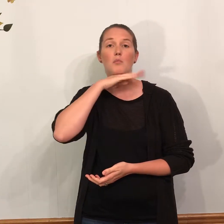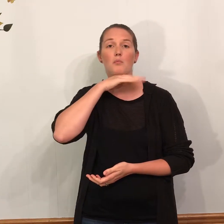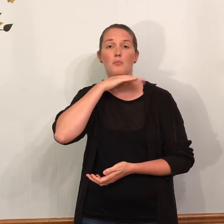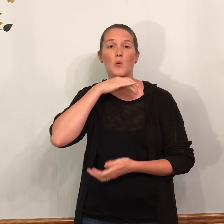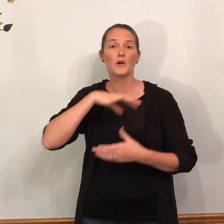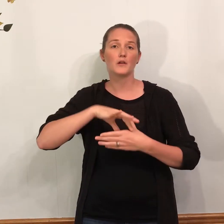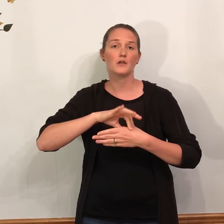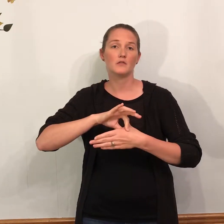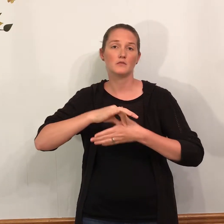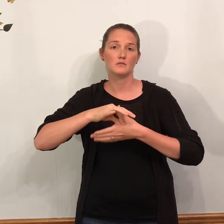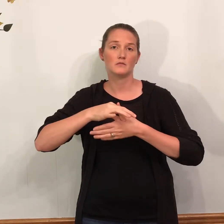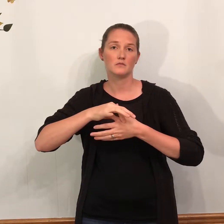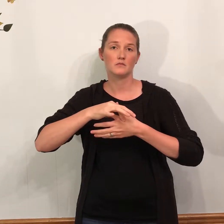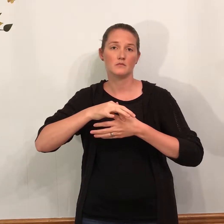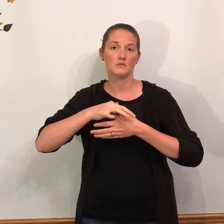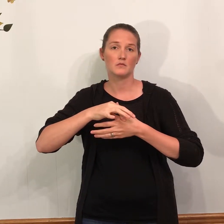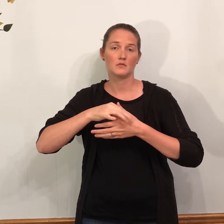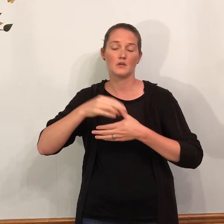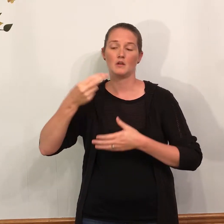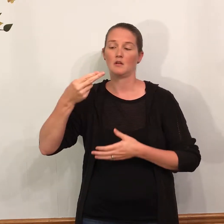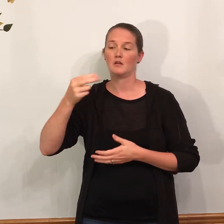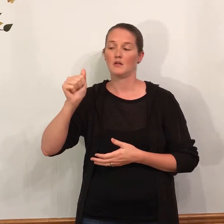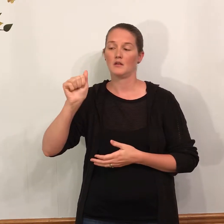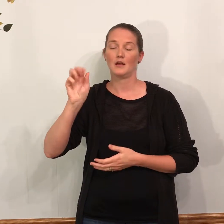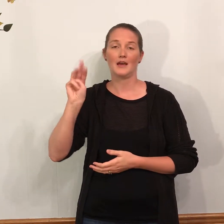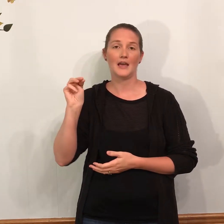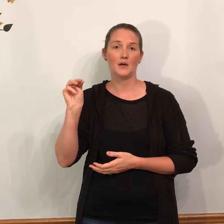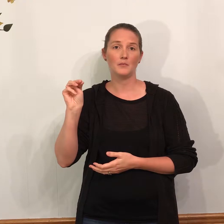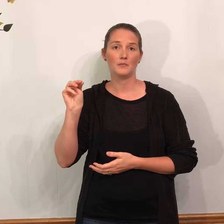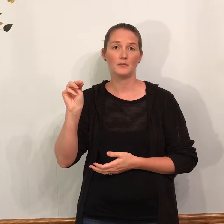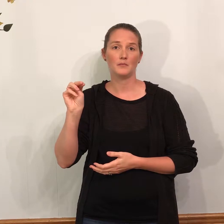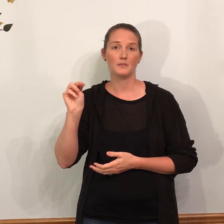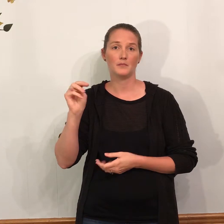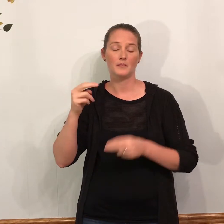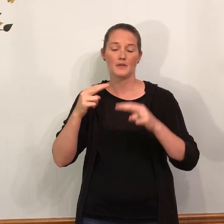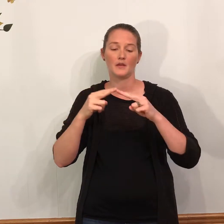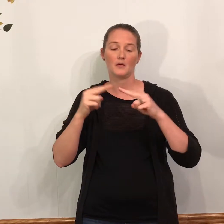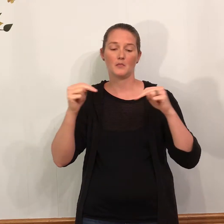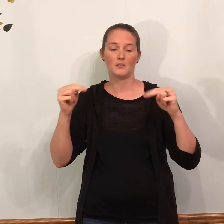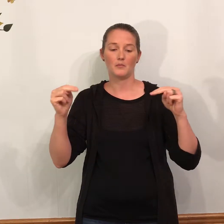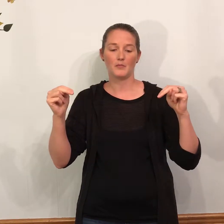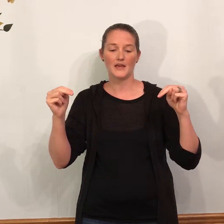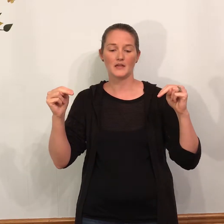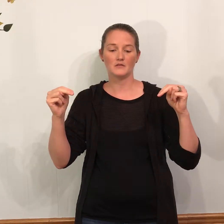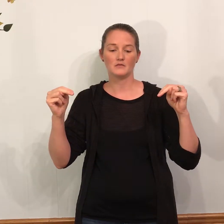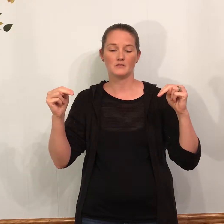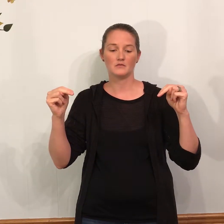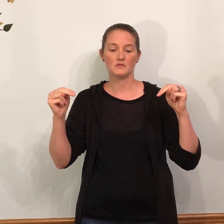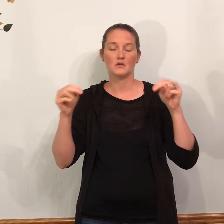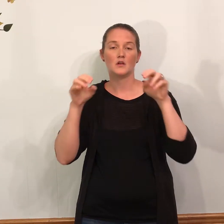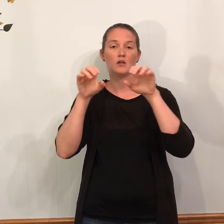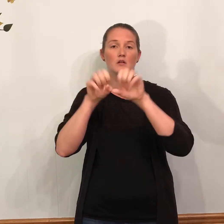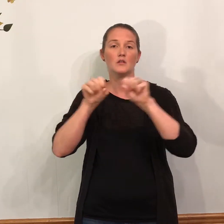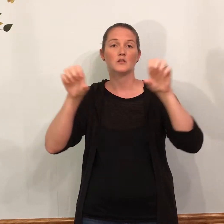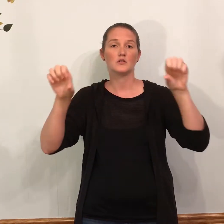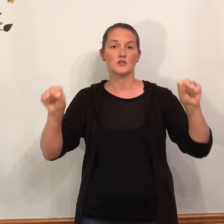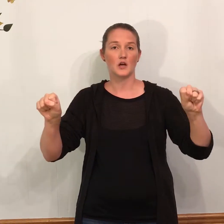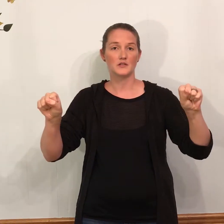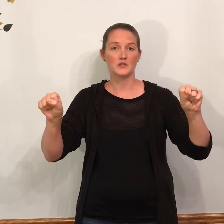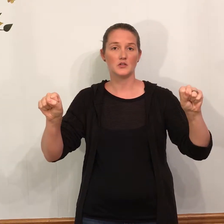Pork. Ham. Bacon. Sausage.